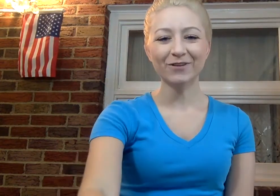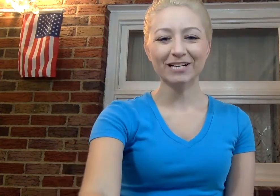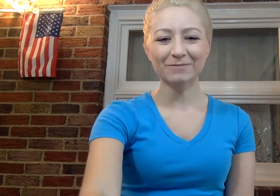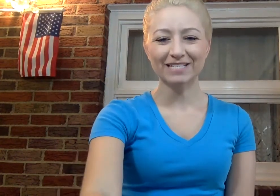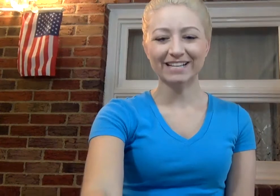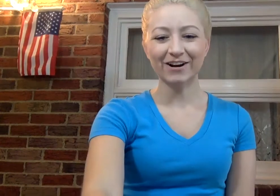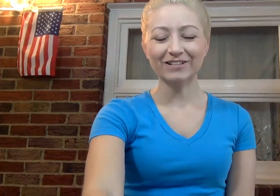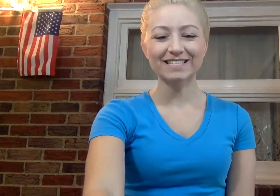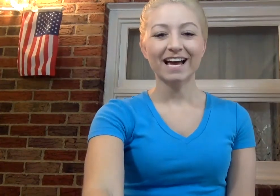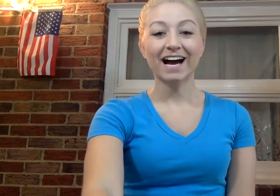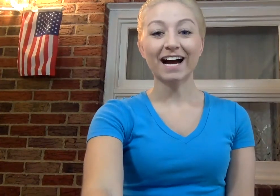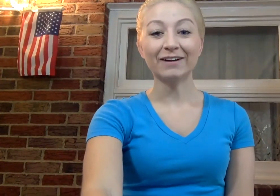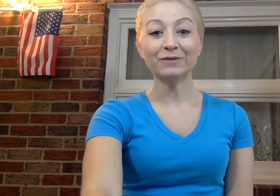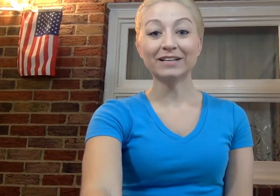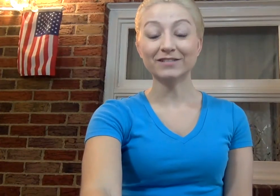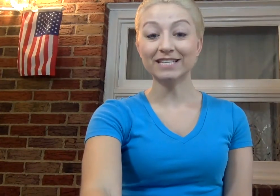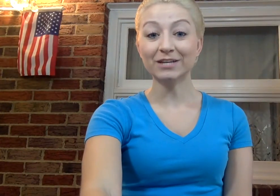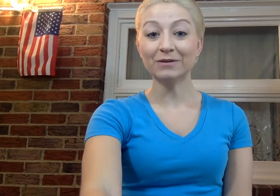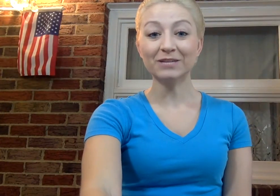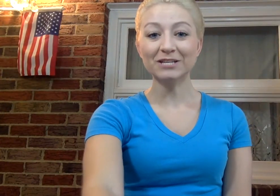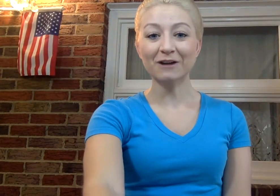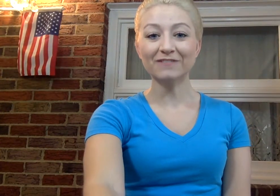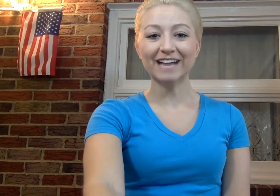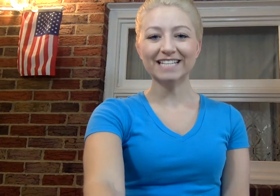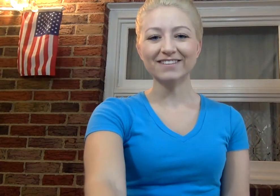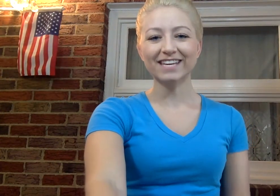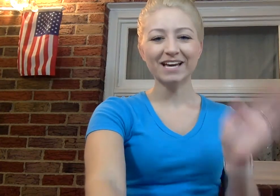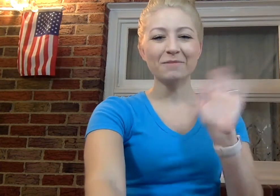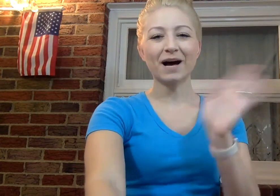work, boys and girls. I will see you when we do our fun activity. Bye.